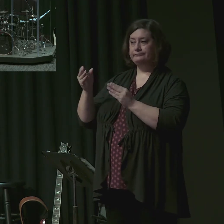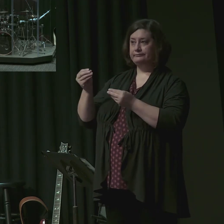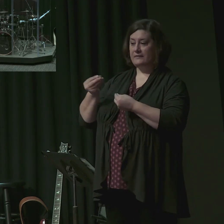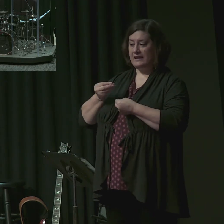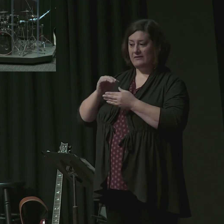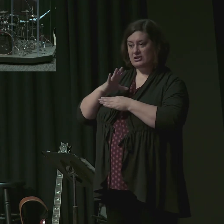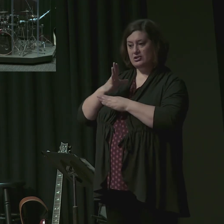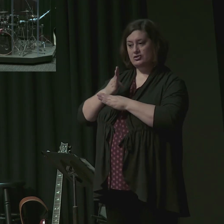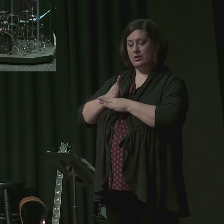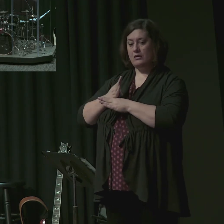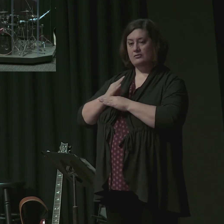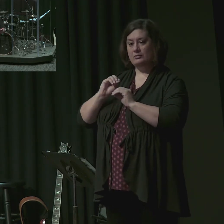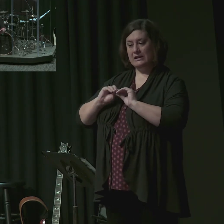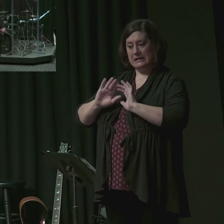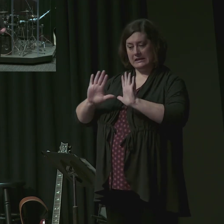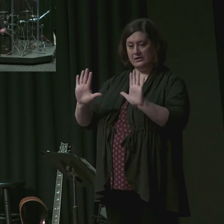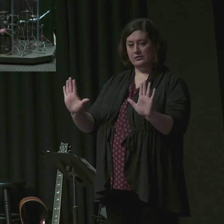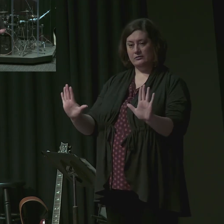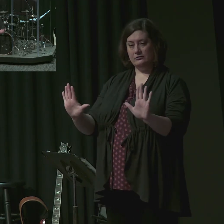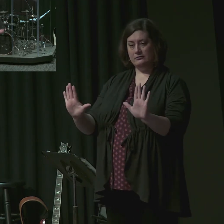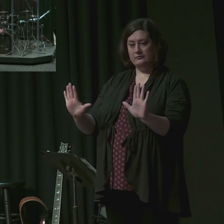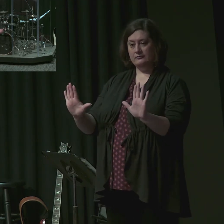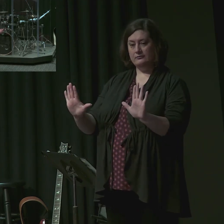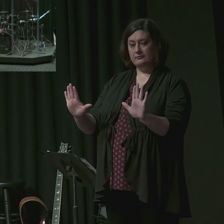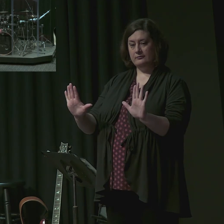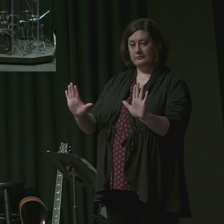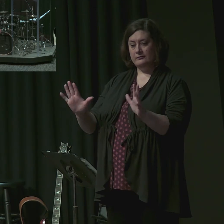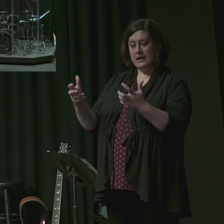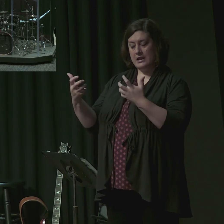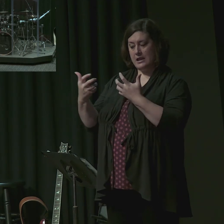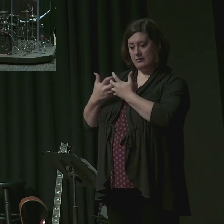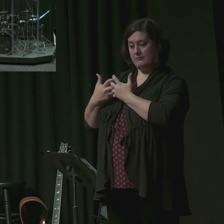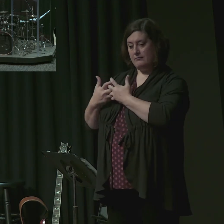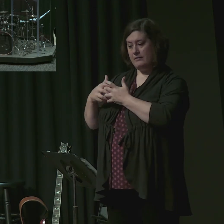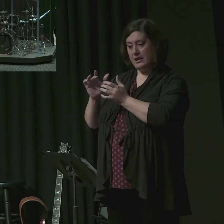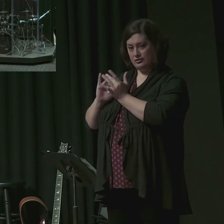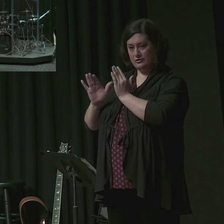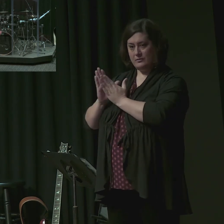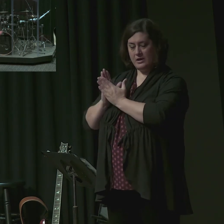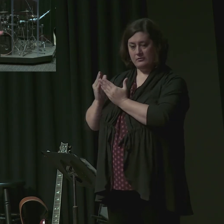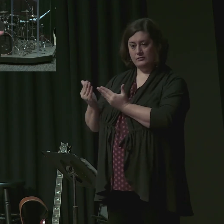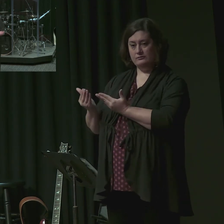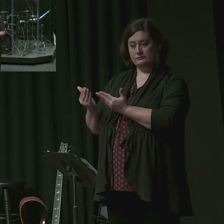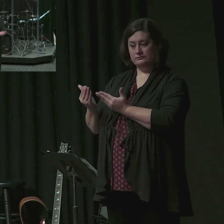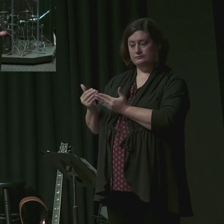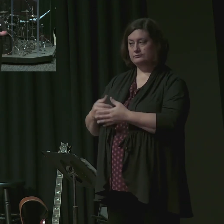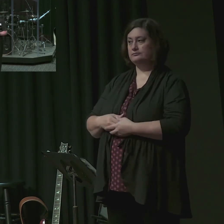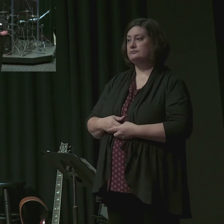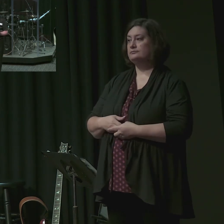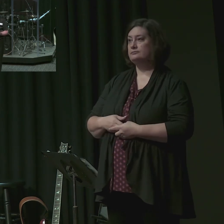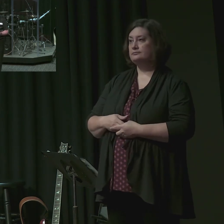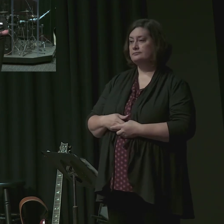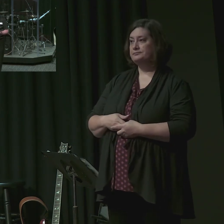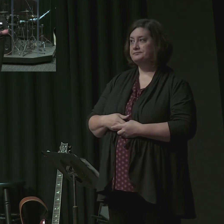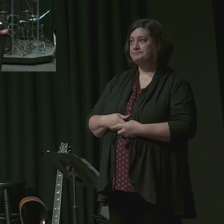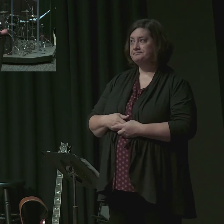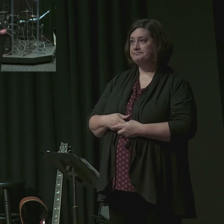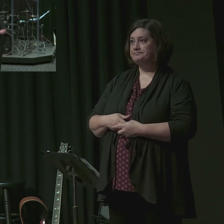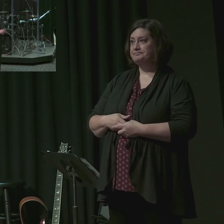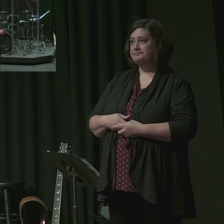And what is it that you are supposed to do? Well, you are to preach the word. This comes from a Greek word that